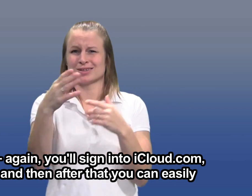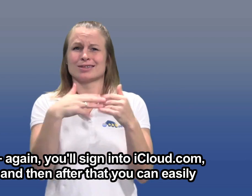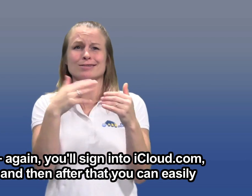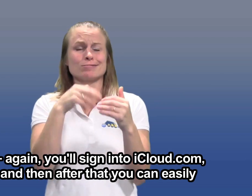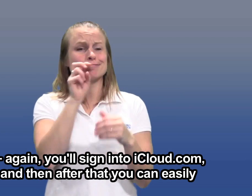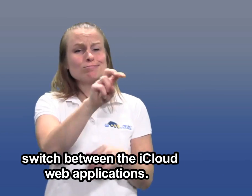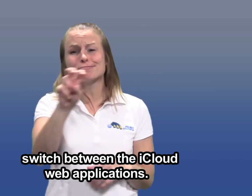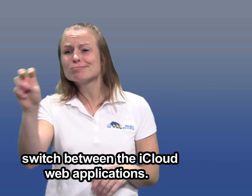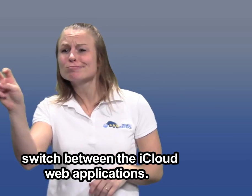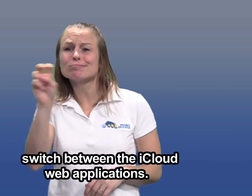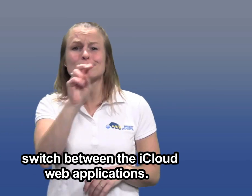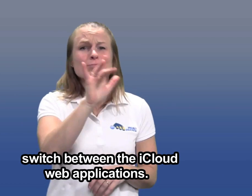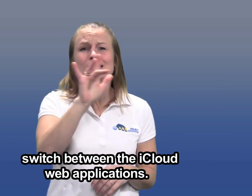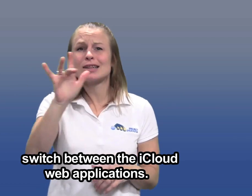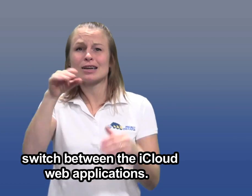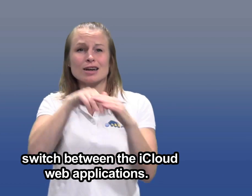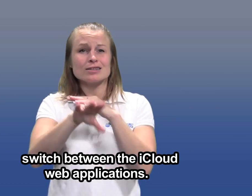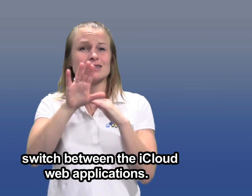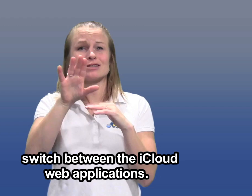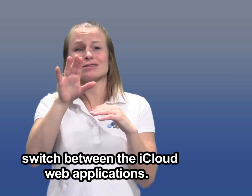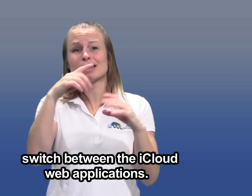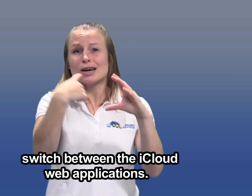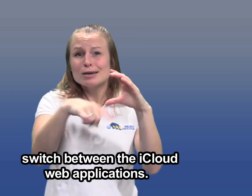after that you can easily switch between the iCloud web applications.